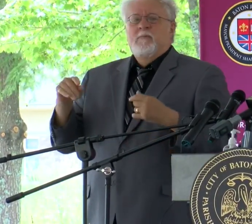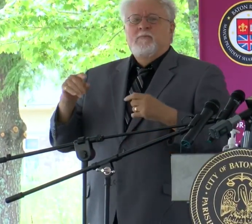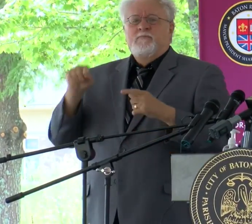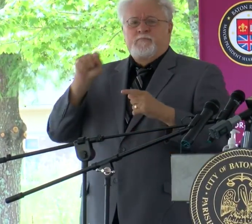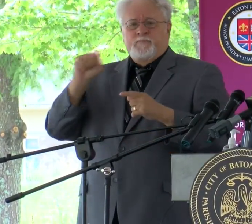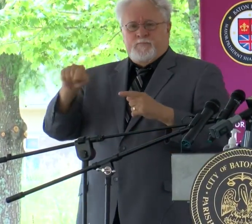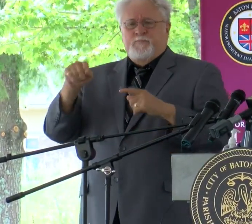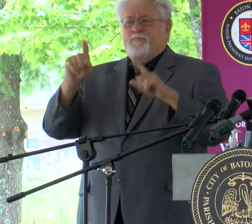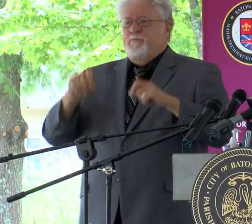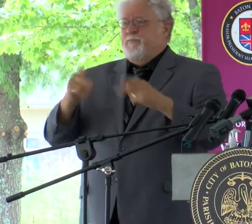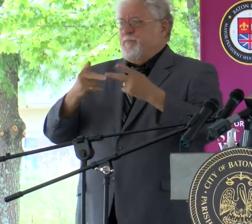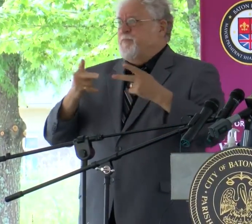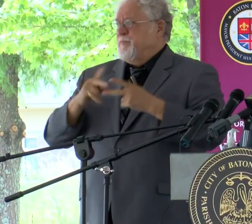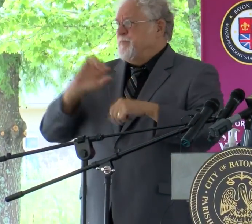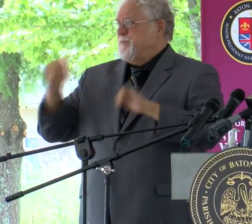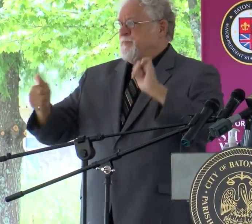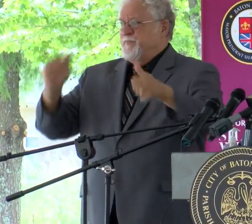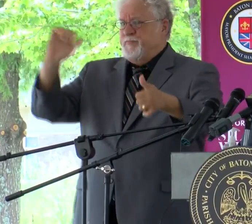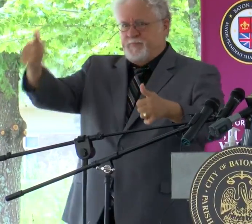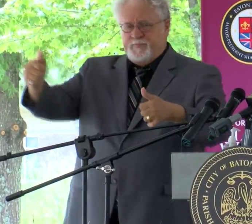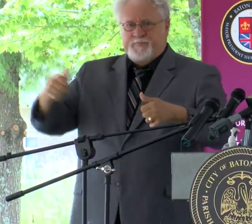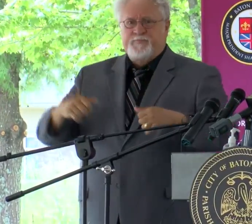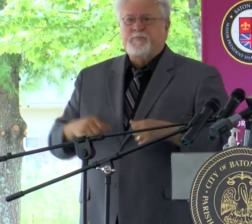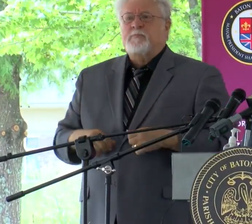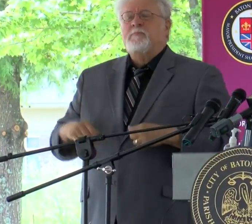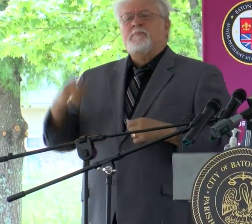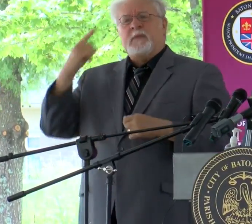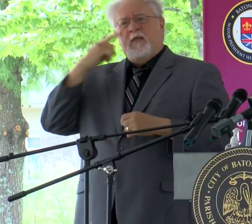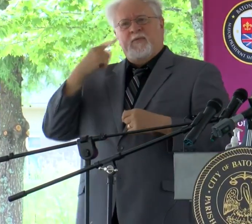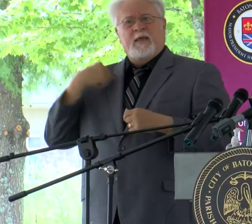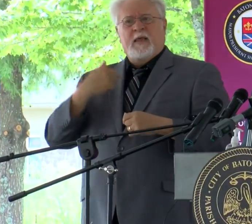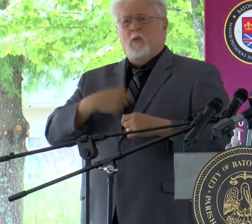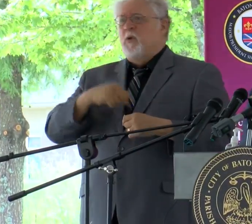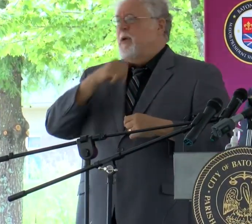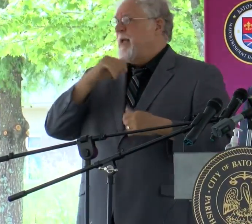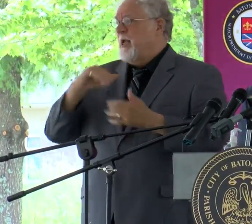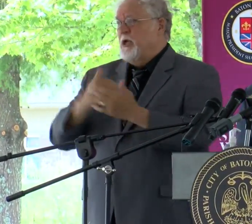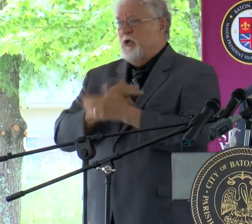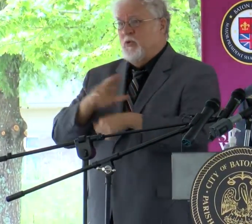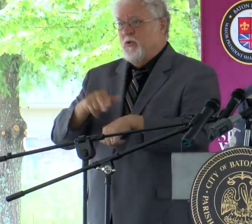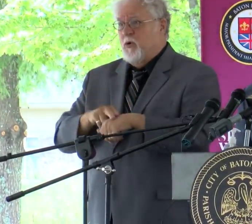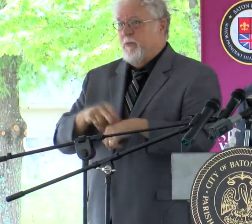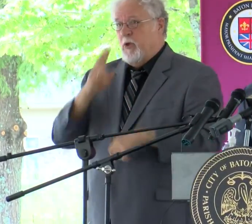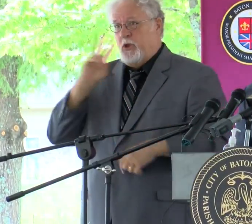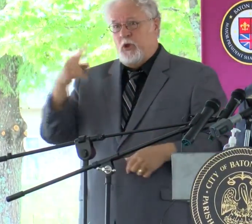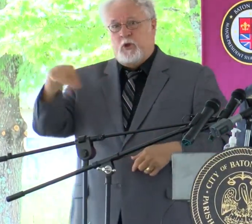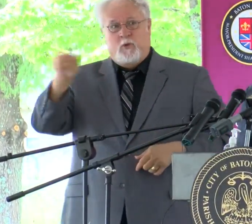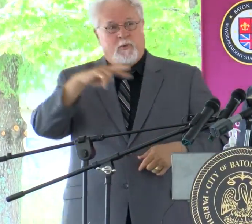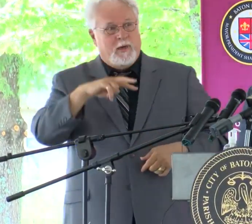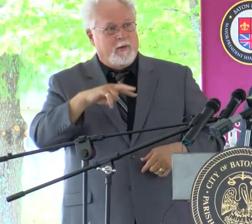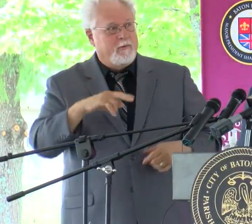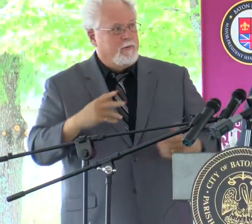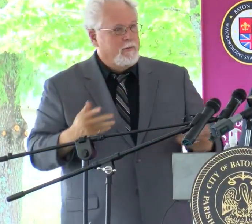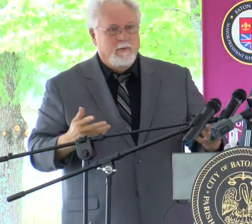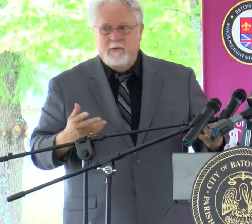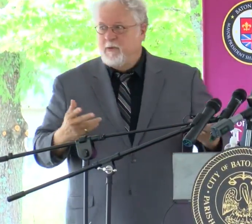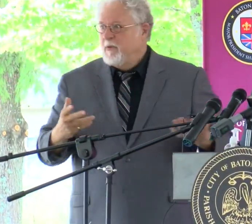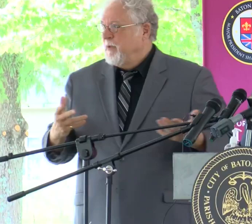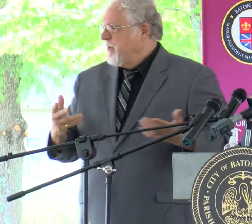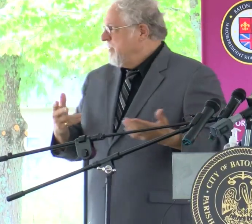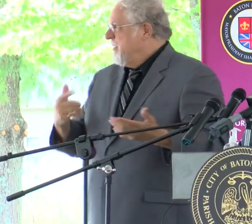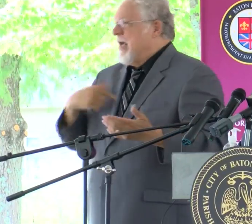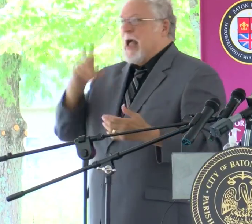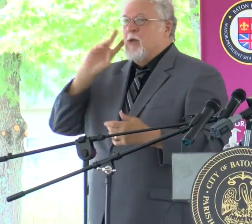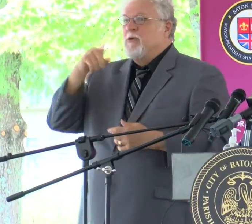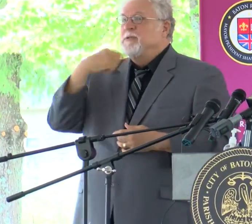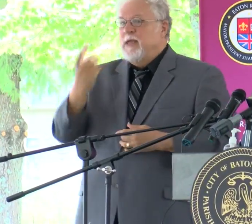that have been set up. And if you think that we're not in a new normal, just look around this morning. But I will